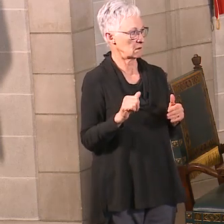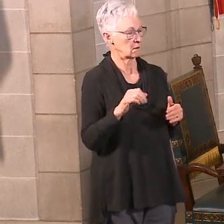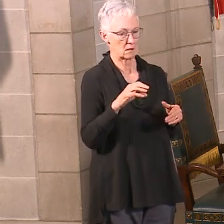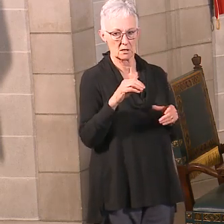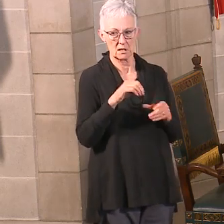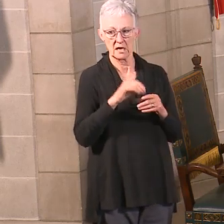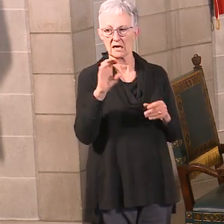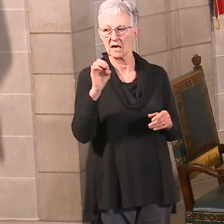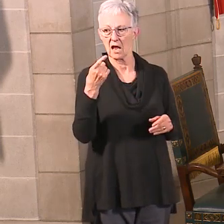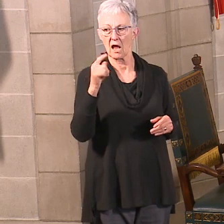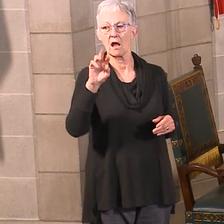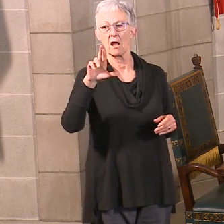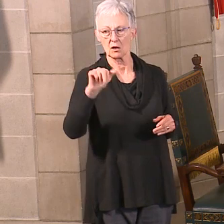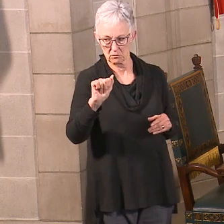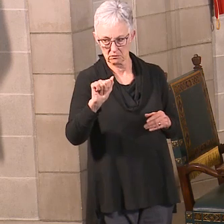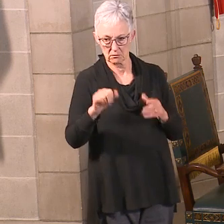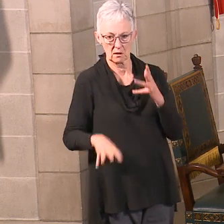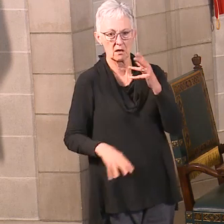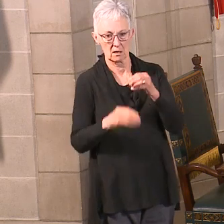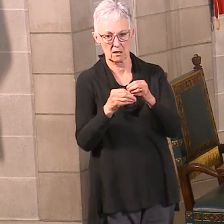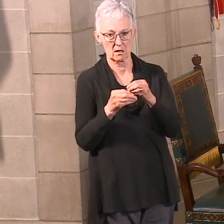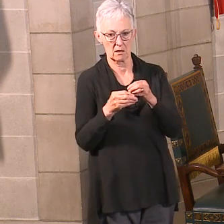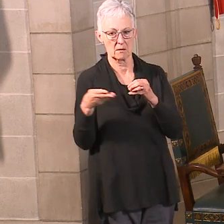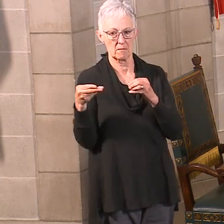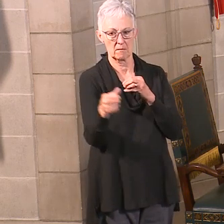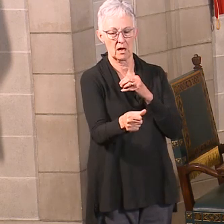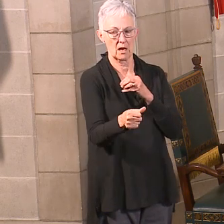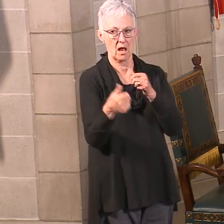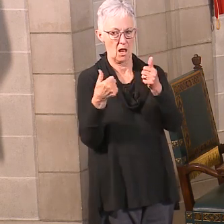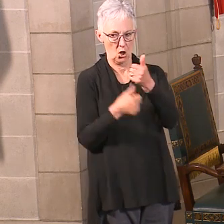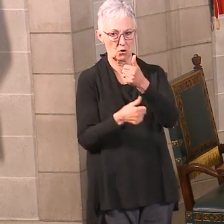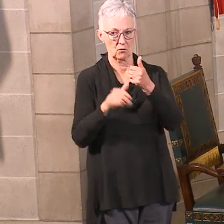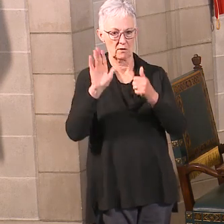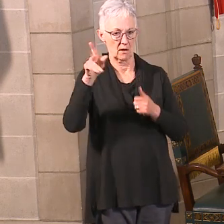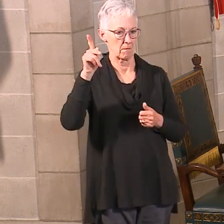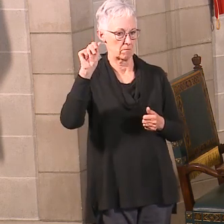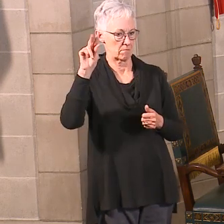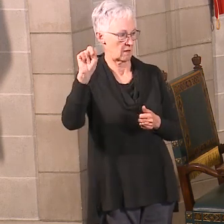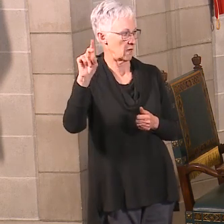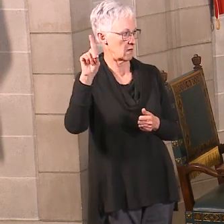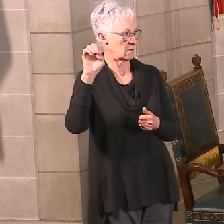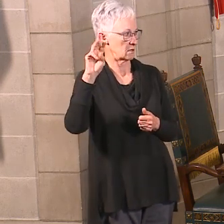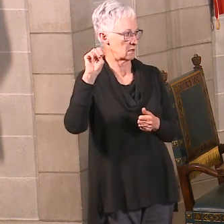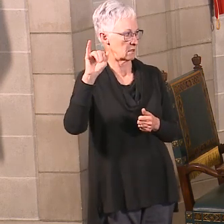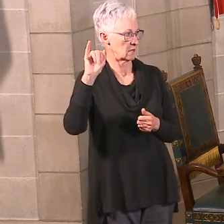compensation under the federal pandemic unemployment compensation, FPOC.